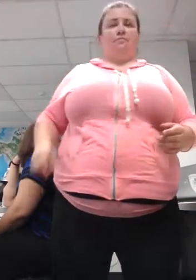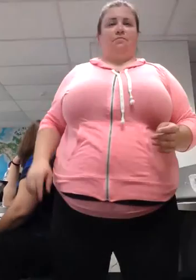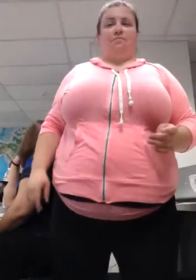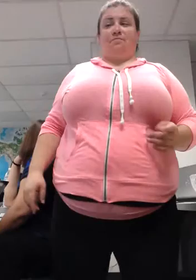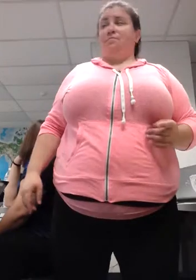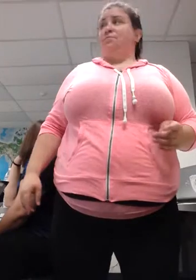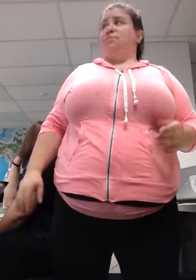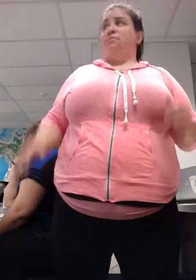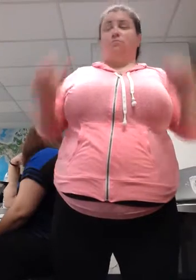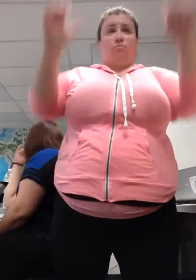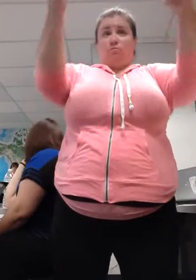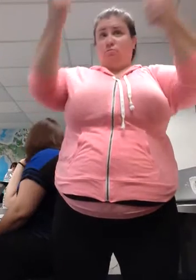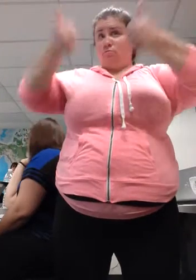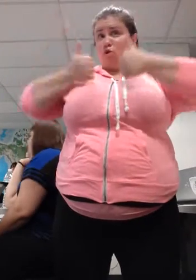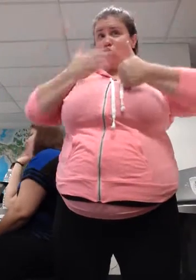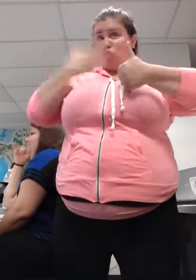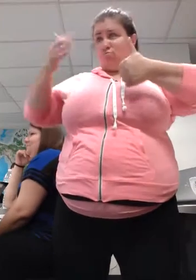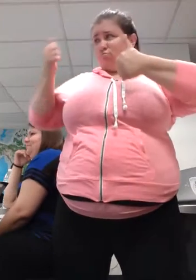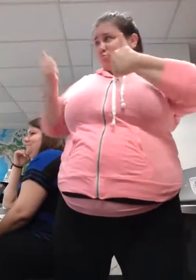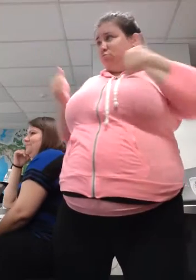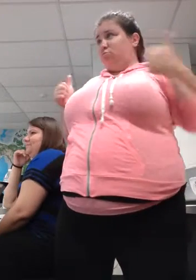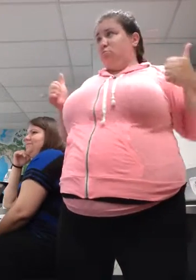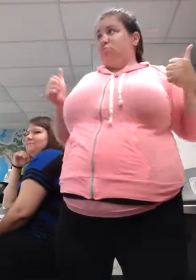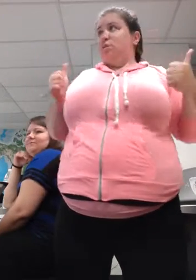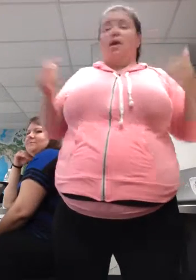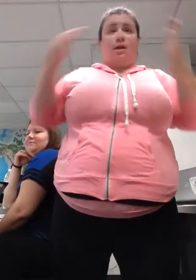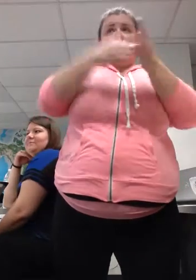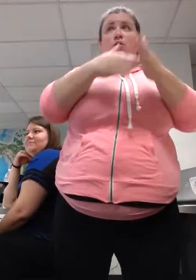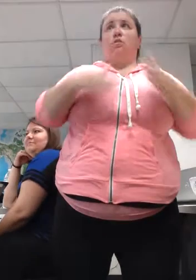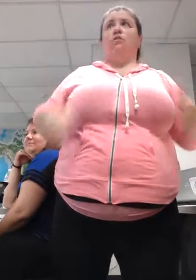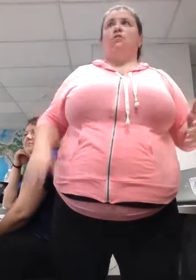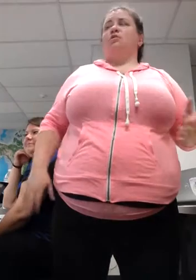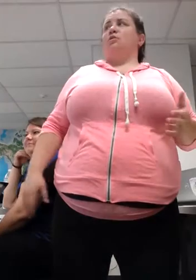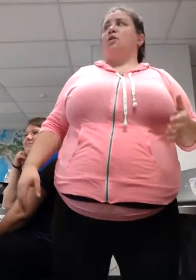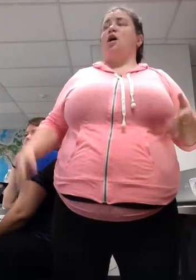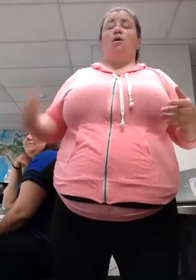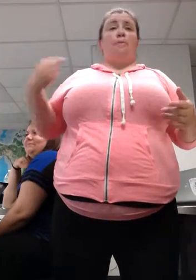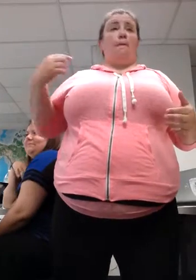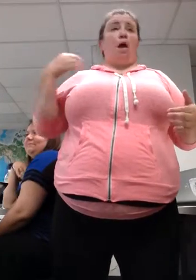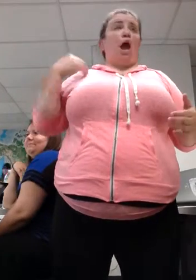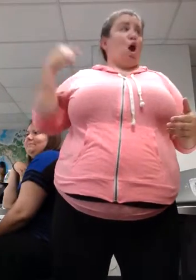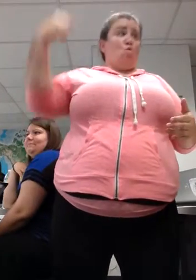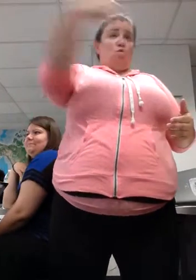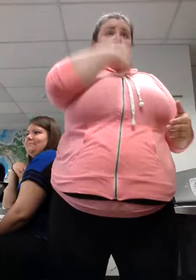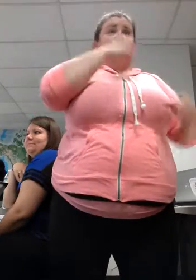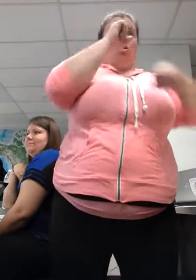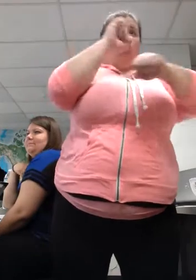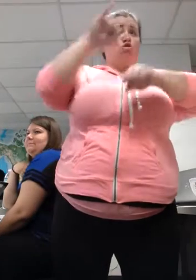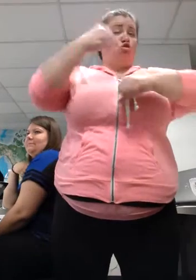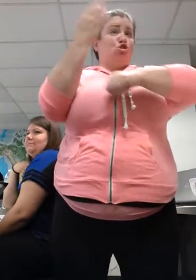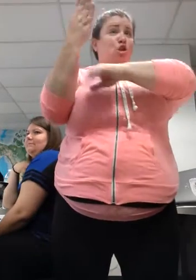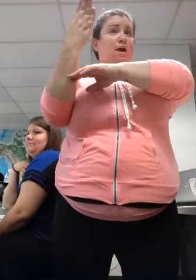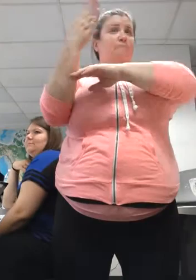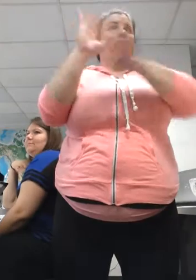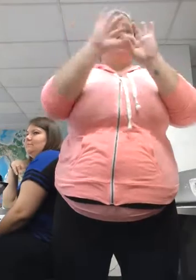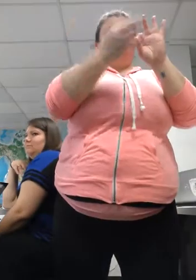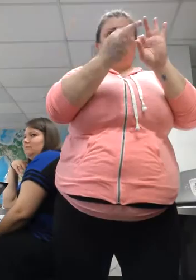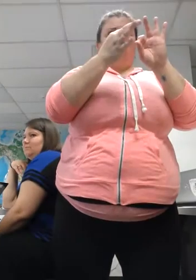Good? Again. Our job is to interpret. It's to transfer the